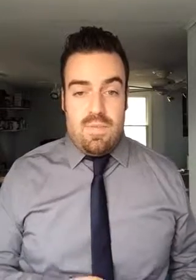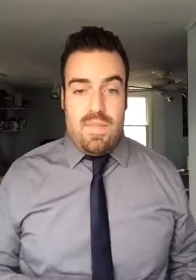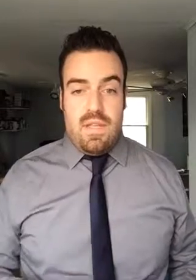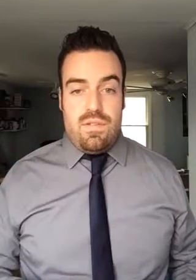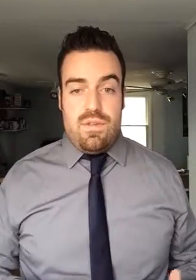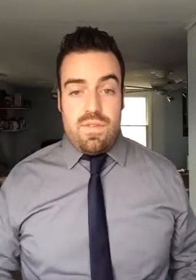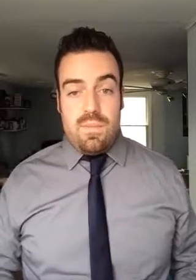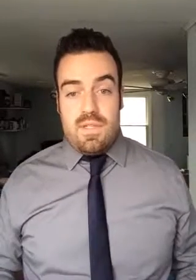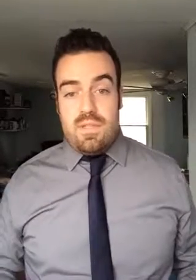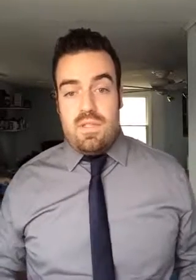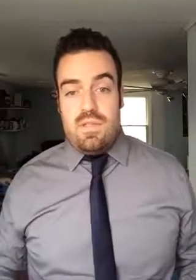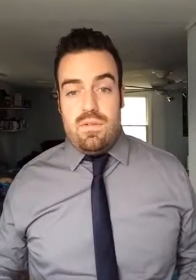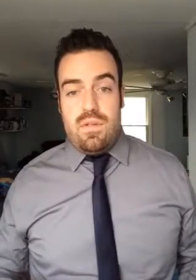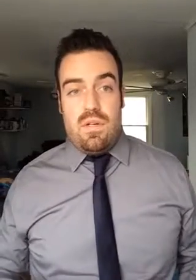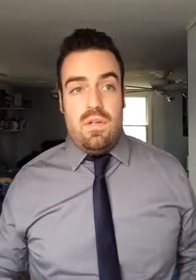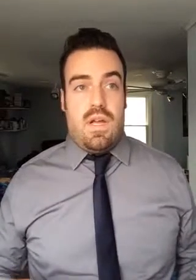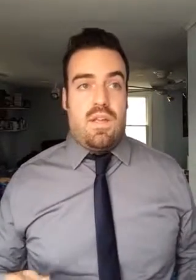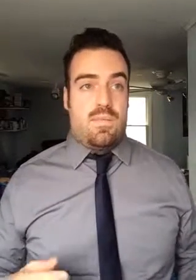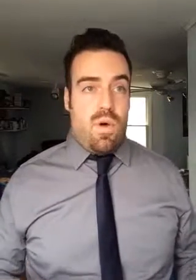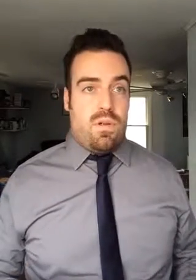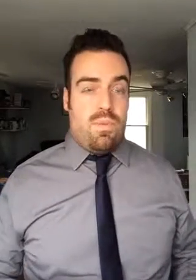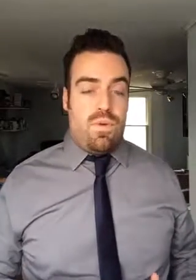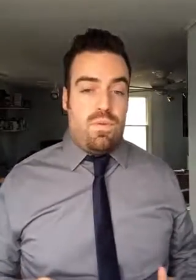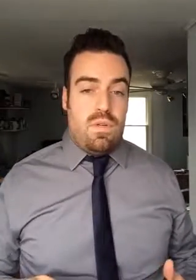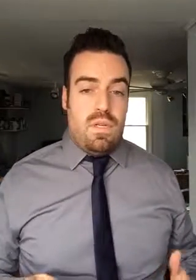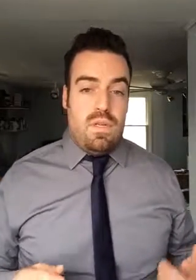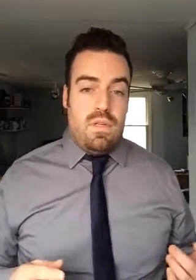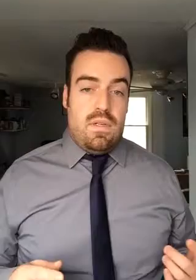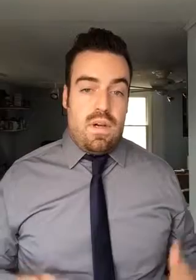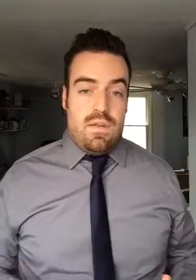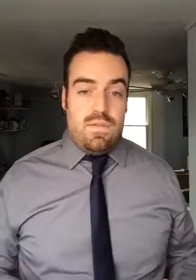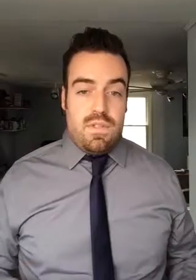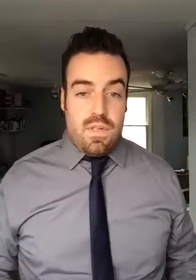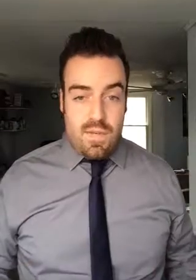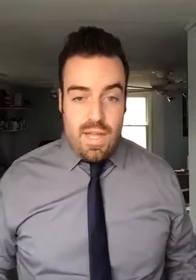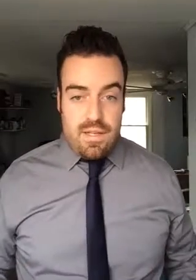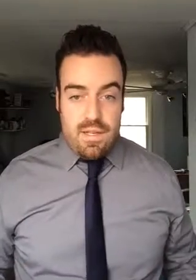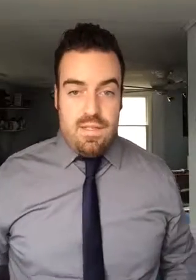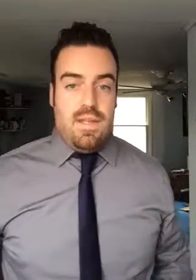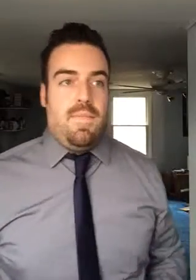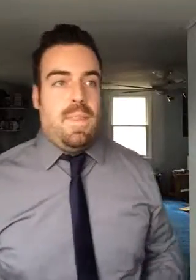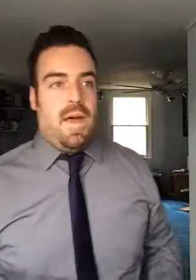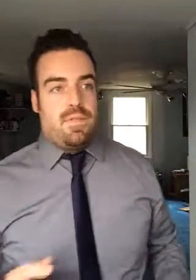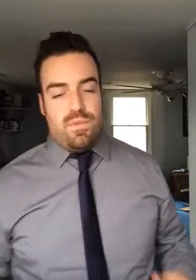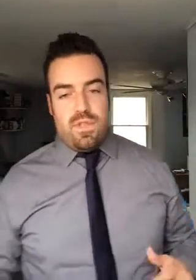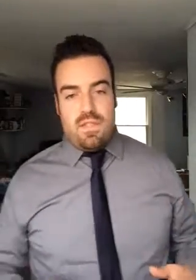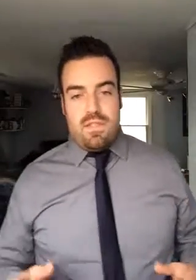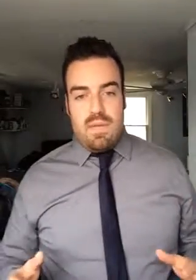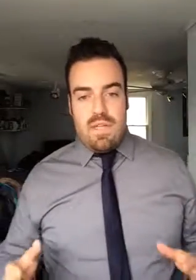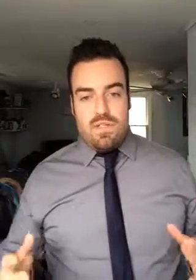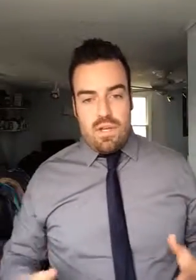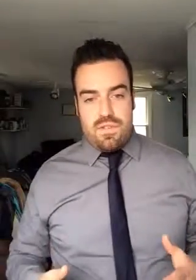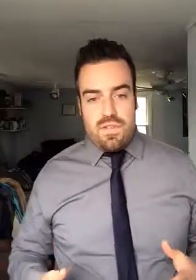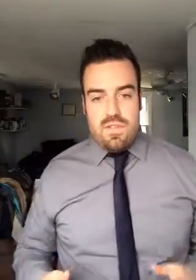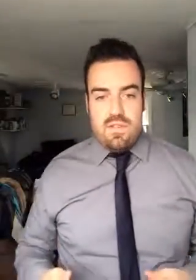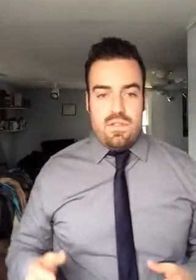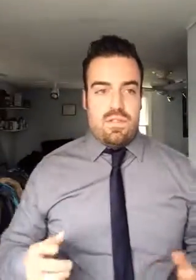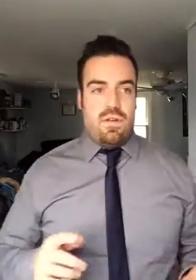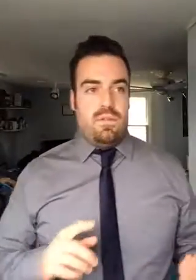is your fibula, which is your smaller bone of the lower leg. So moving on to your main soft structures, starting